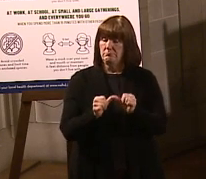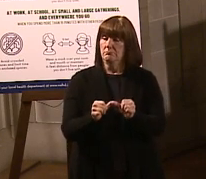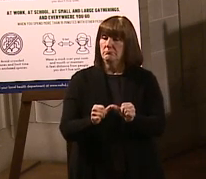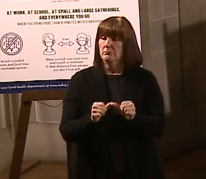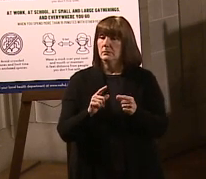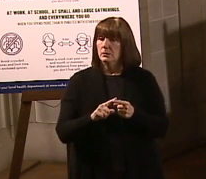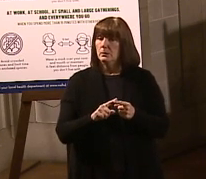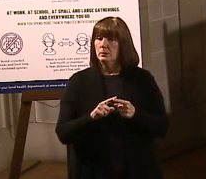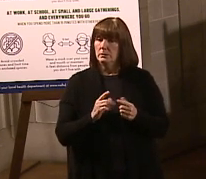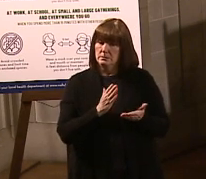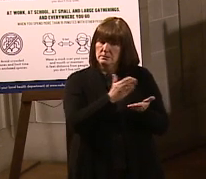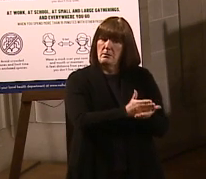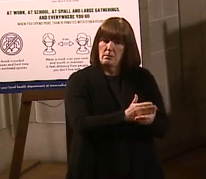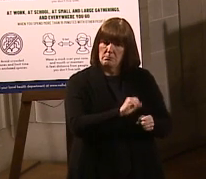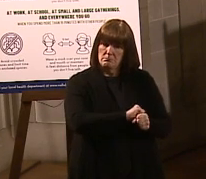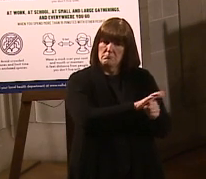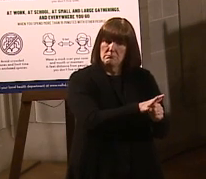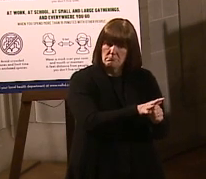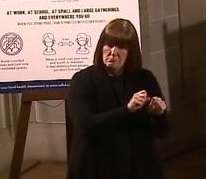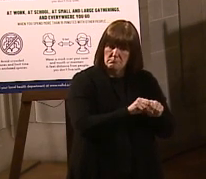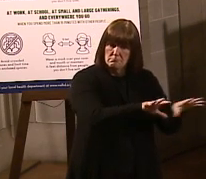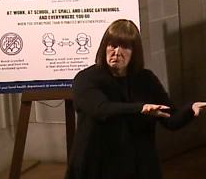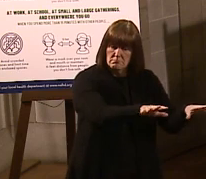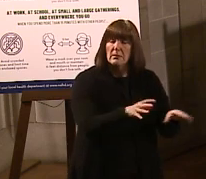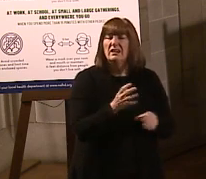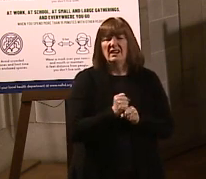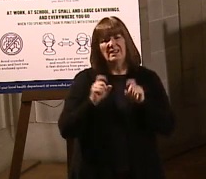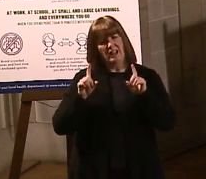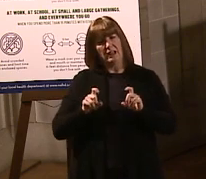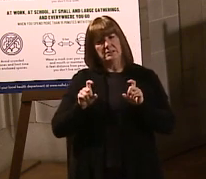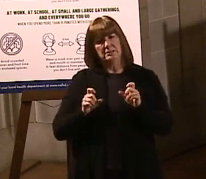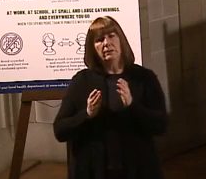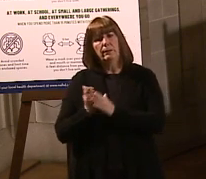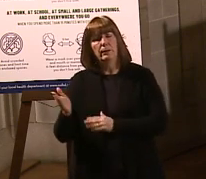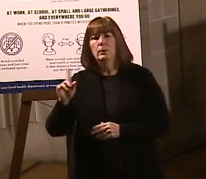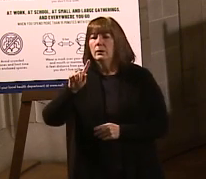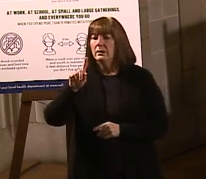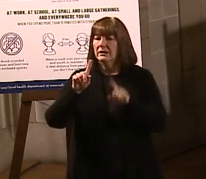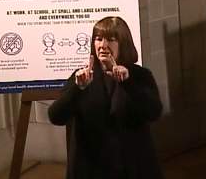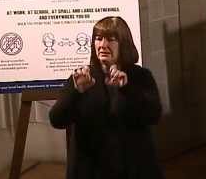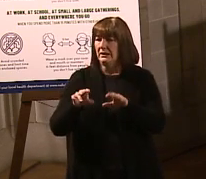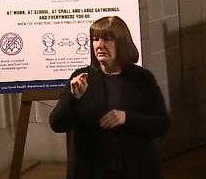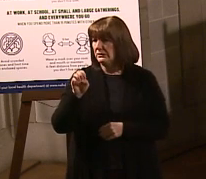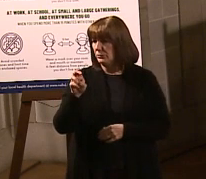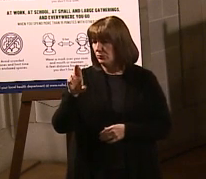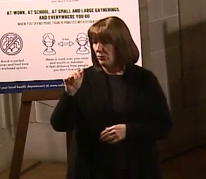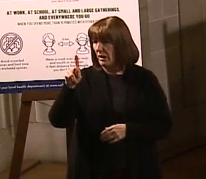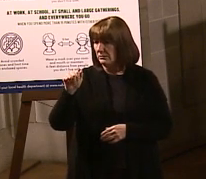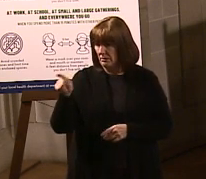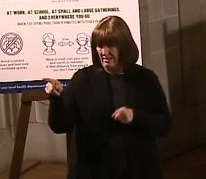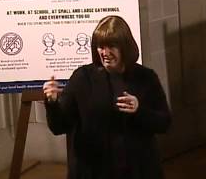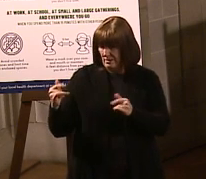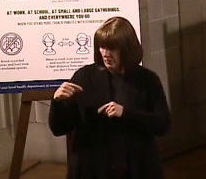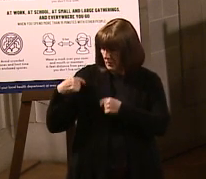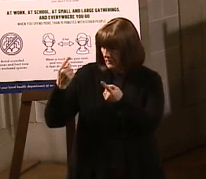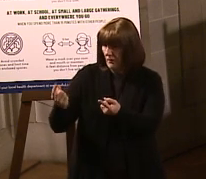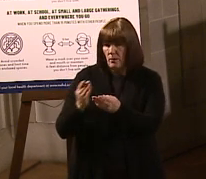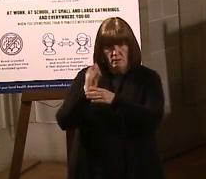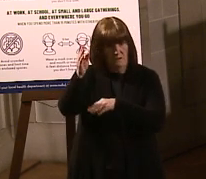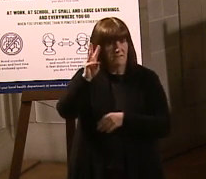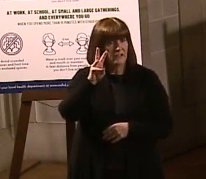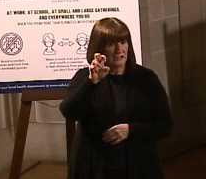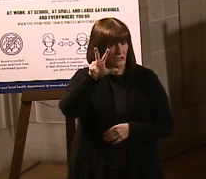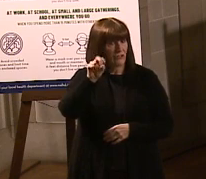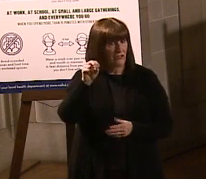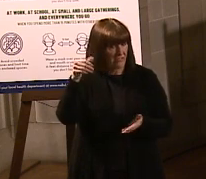fight the pandemic is by getting tested. Test Nebraska has delivered nearly 630,000 tests. We're still getting